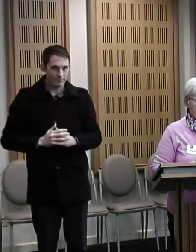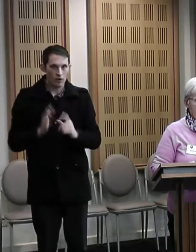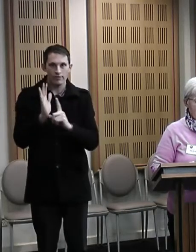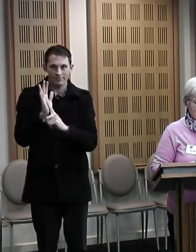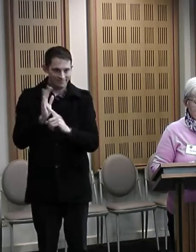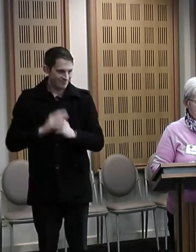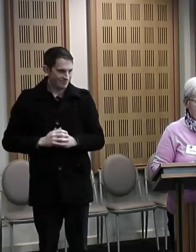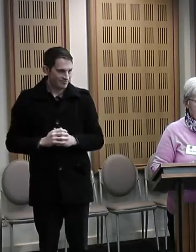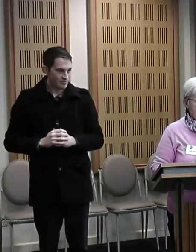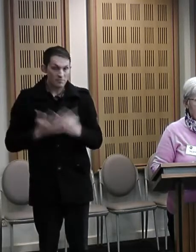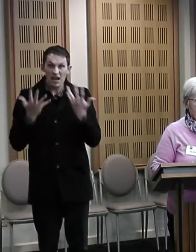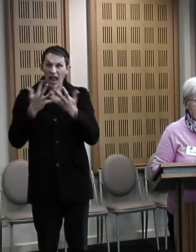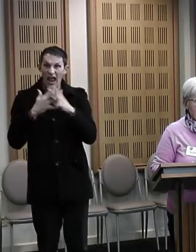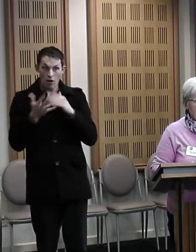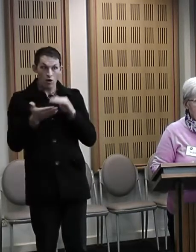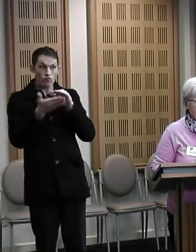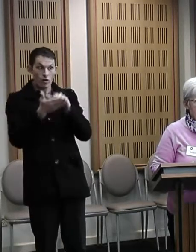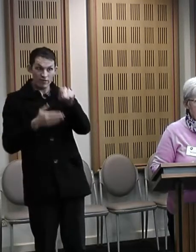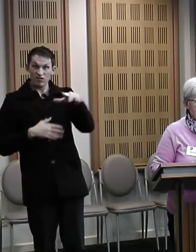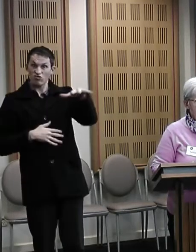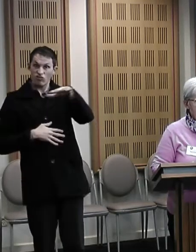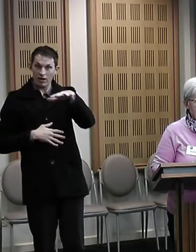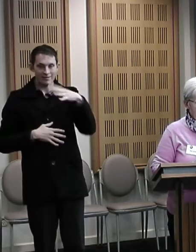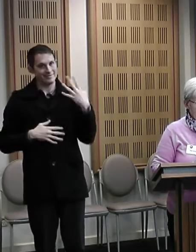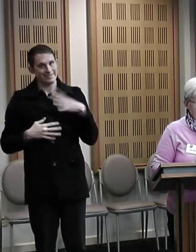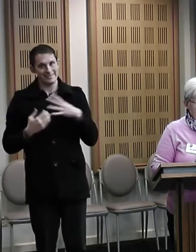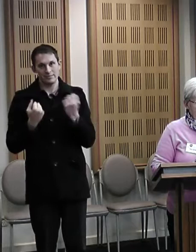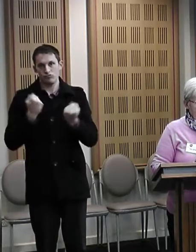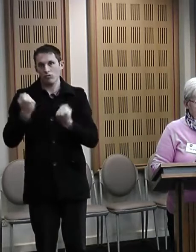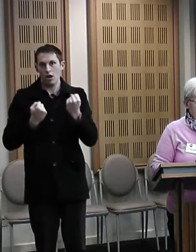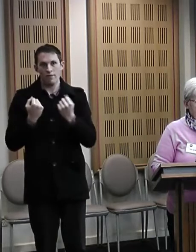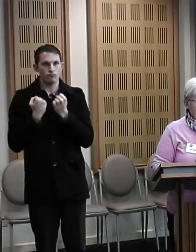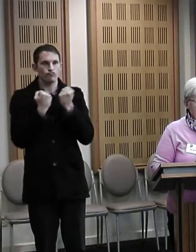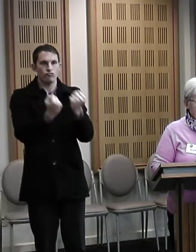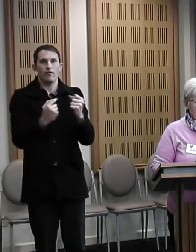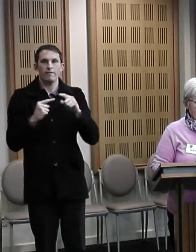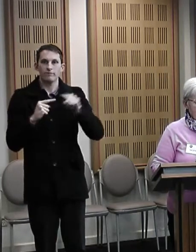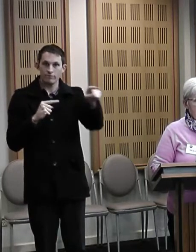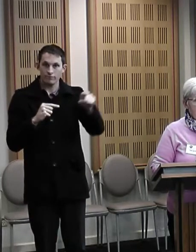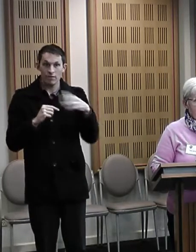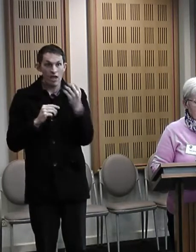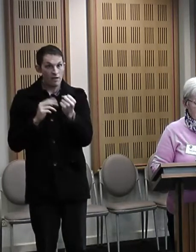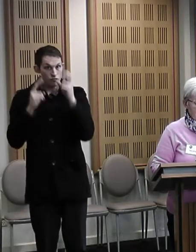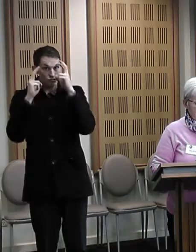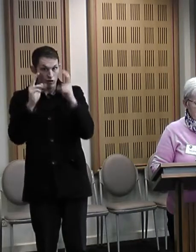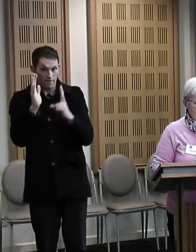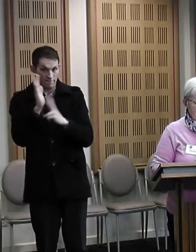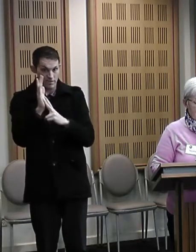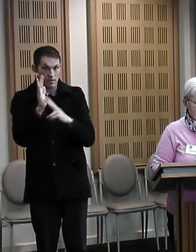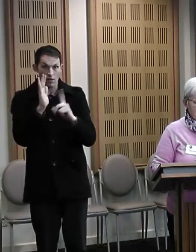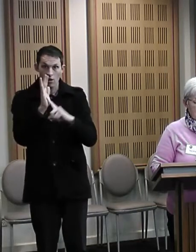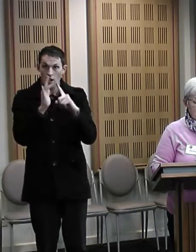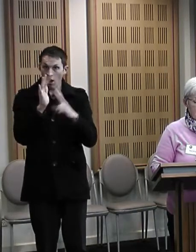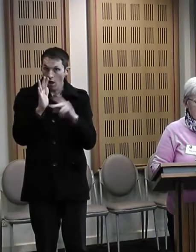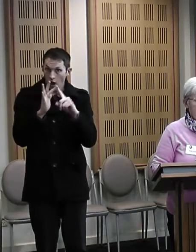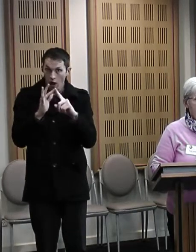car, especially if you have a disability. V-Line is the public transport provider and